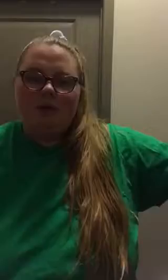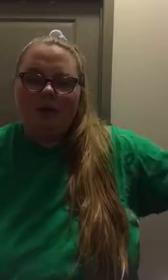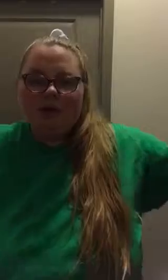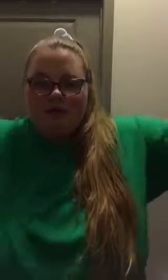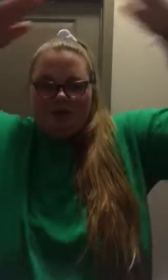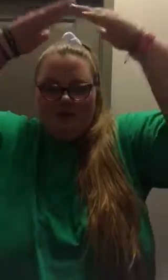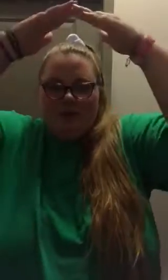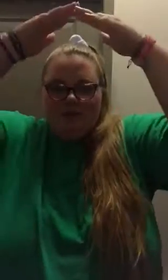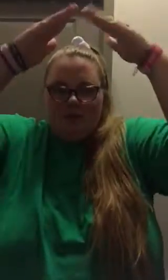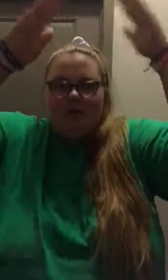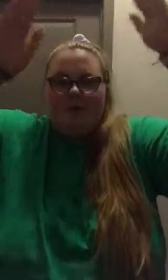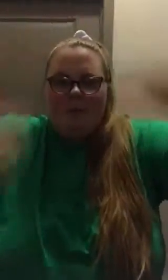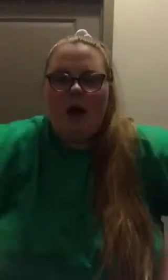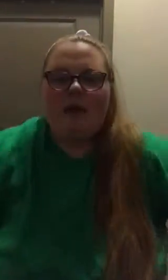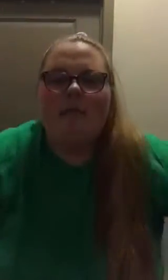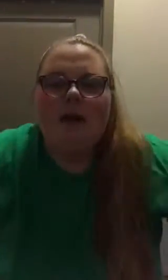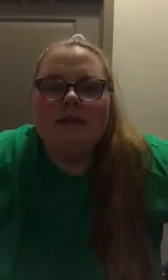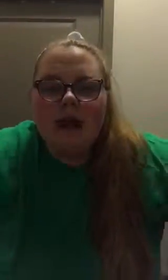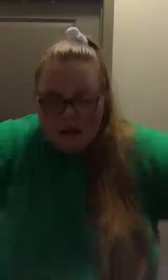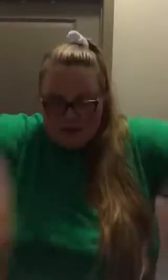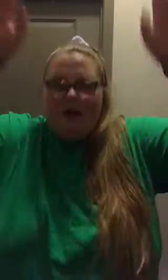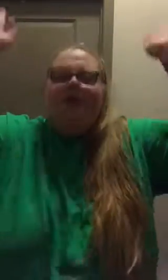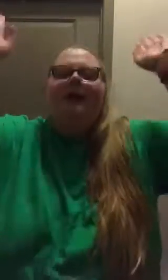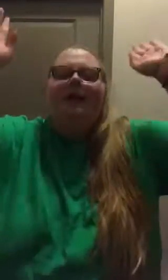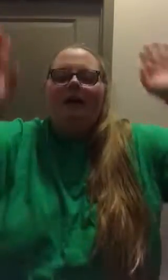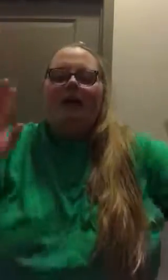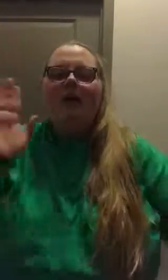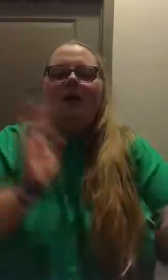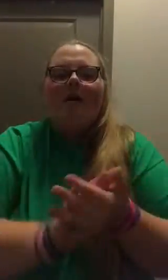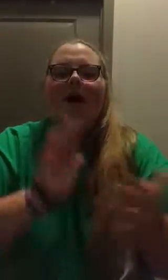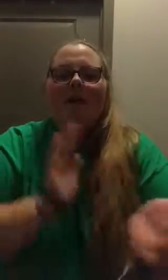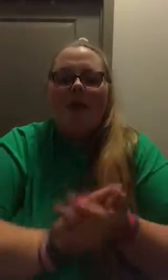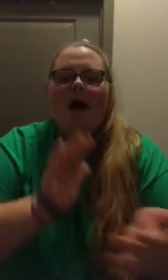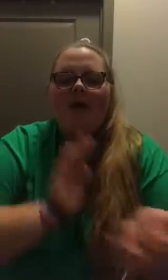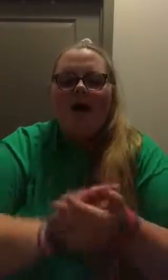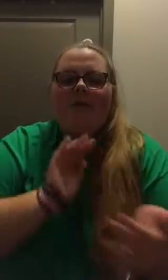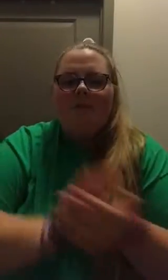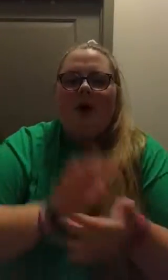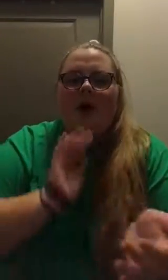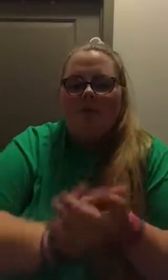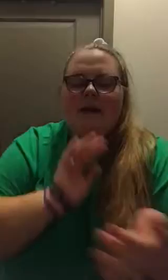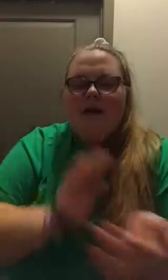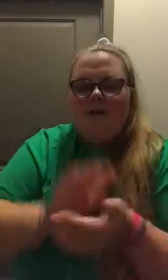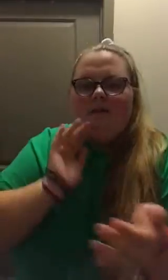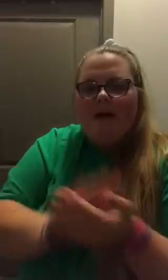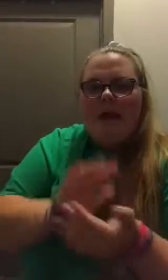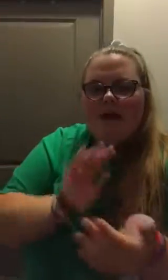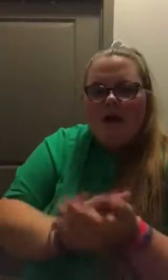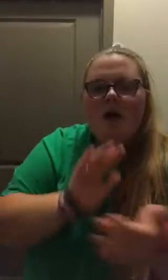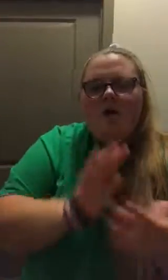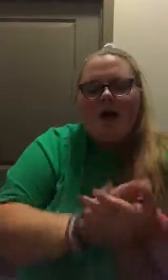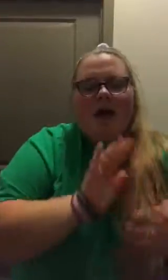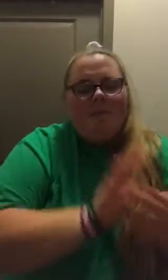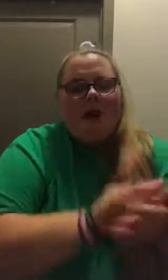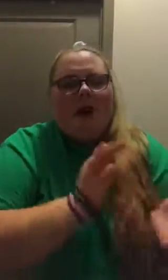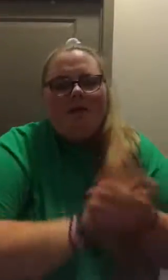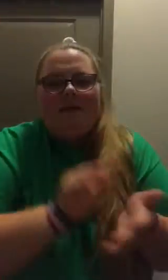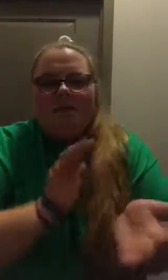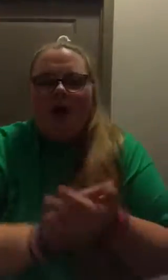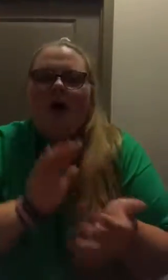and the branch and the tree and the trees and the bog and the bogs down in the valley all rare bog ratlin bog way down in the valley y'all rare bog ratlin bog